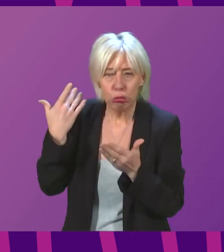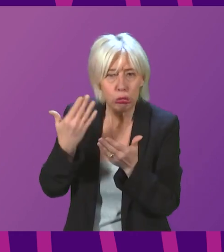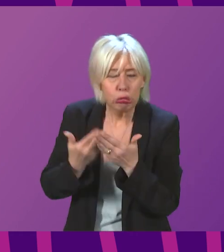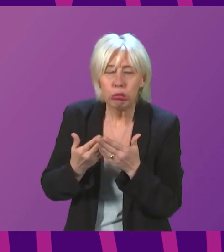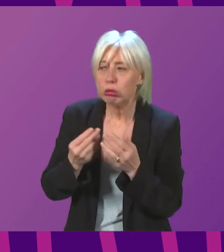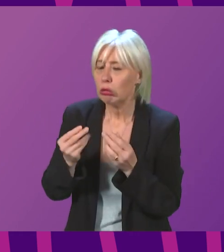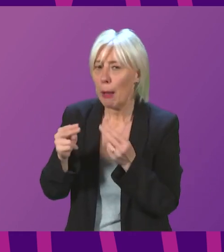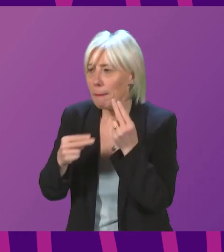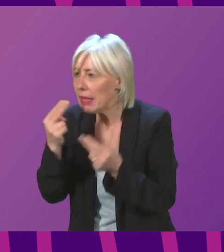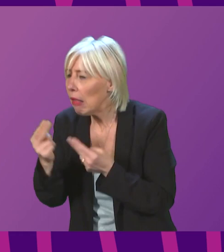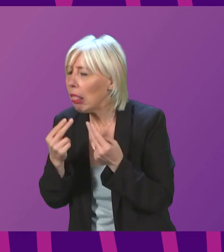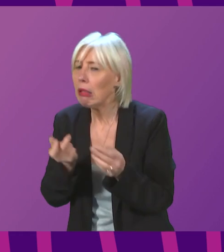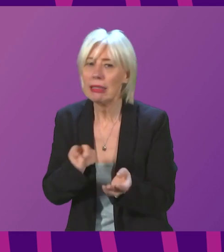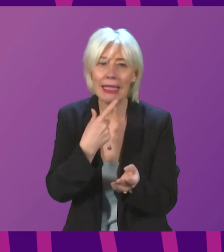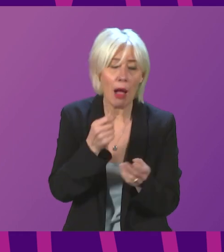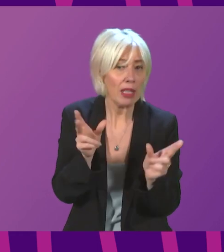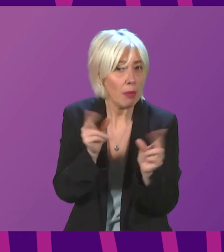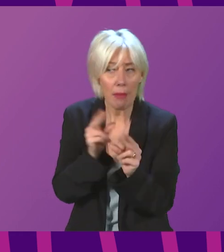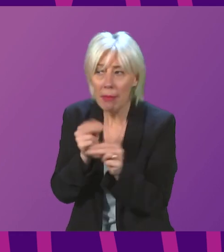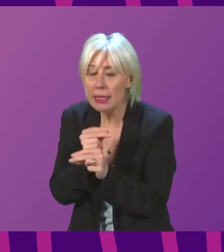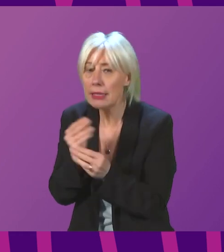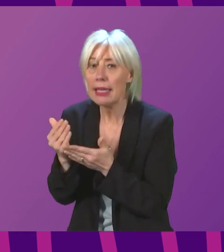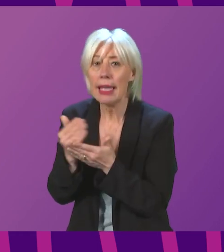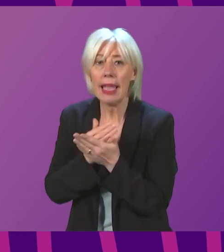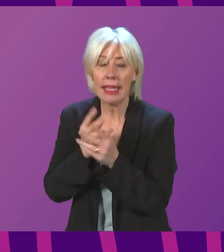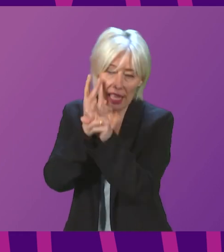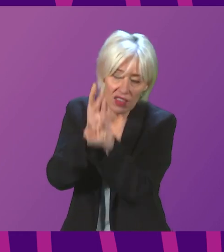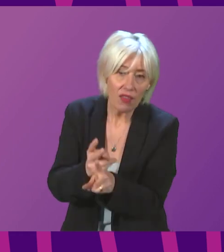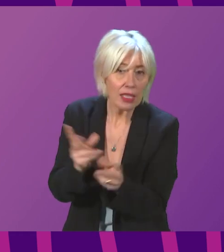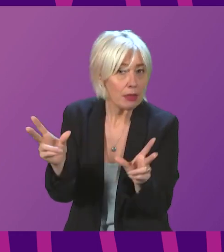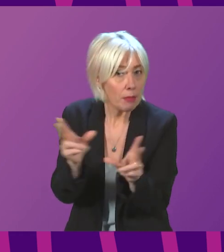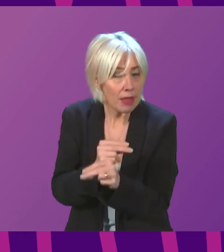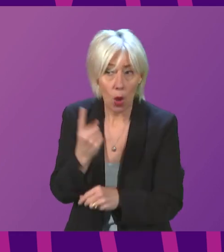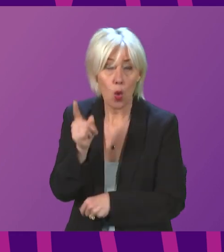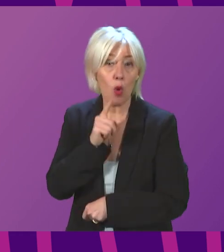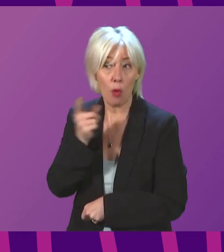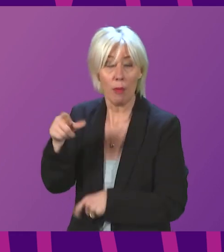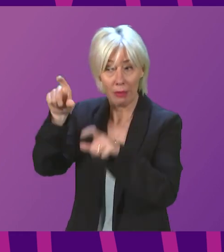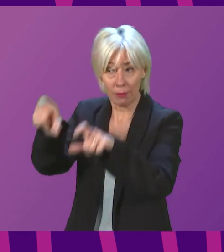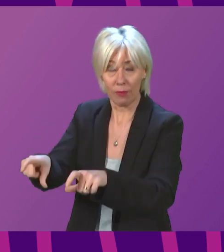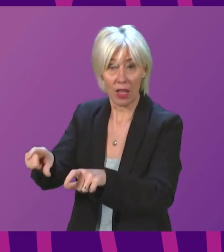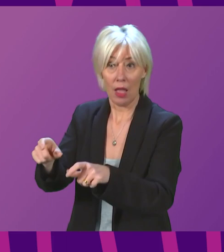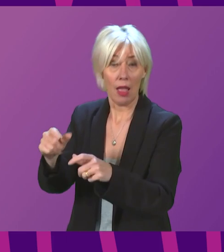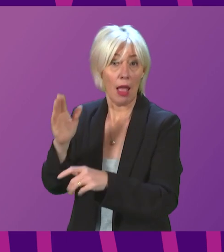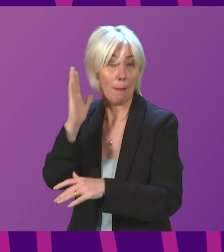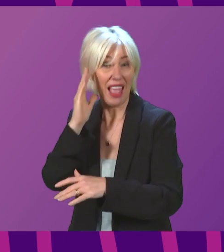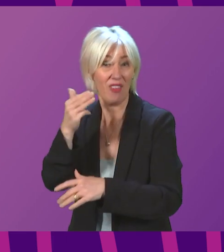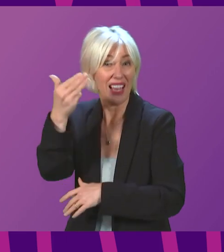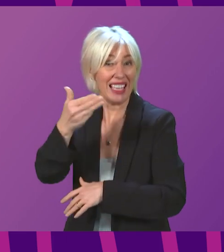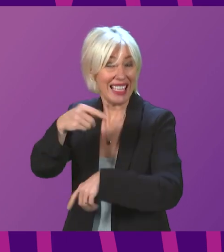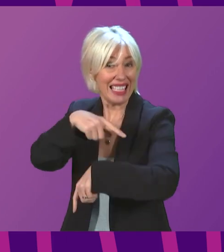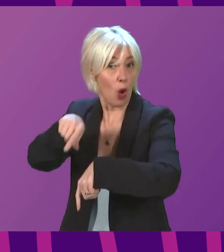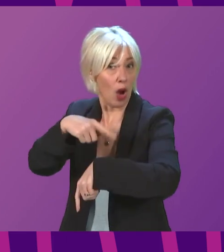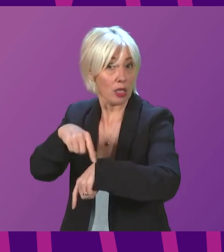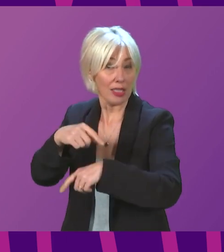and medicines missed. Safety visits missed. One woman has been stuck in her bed for 19 hours a day for